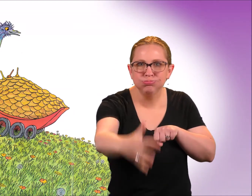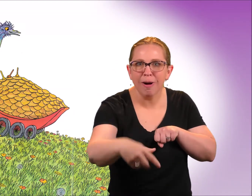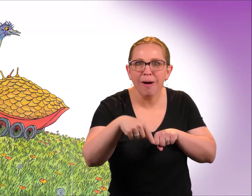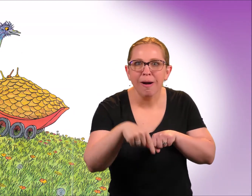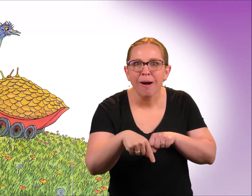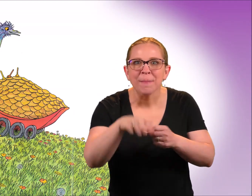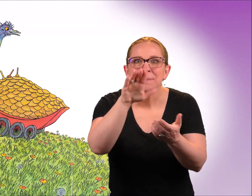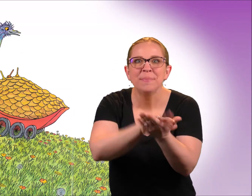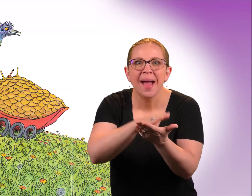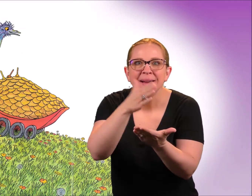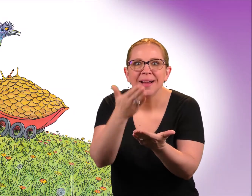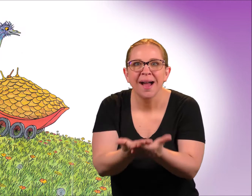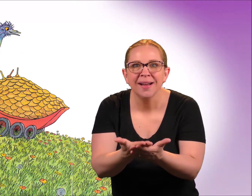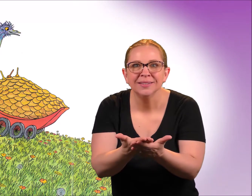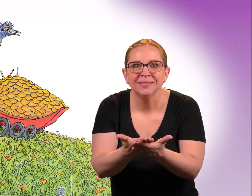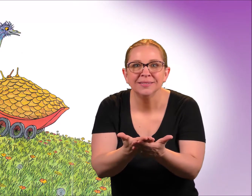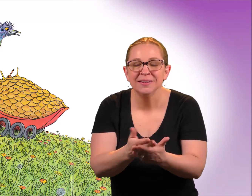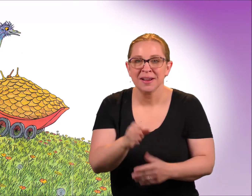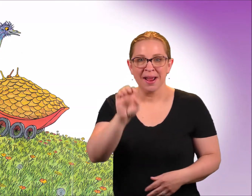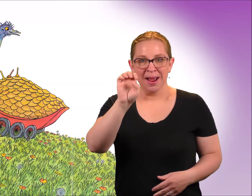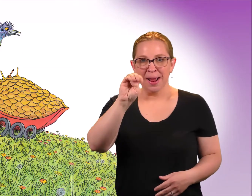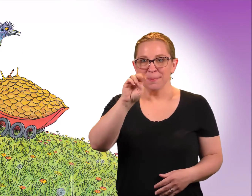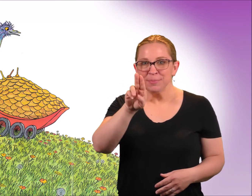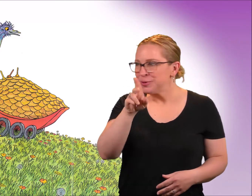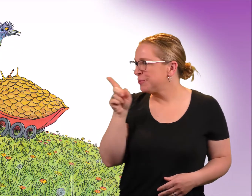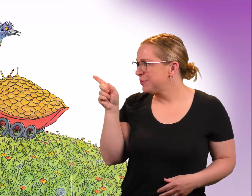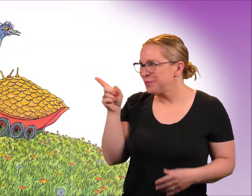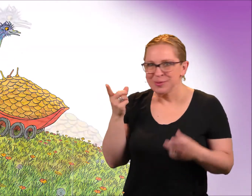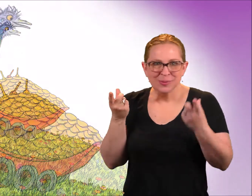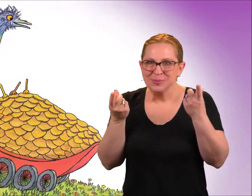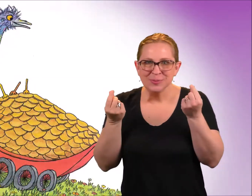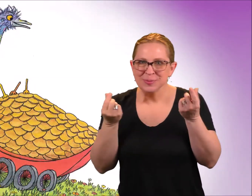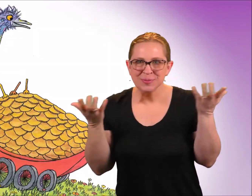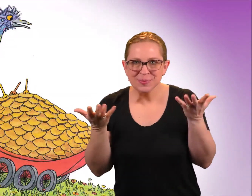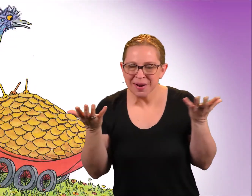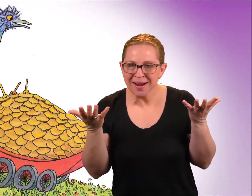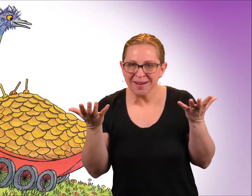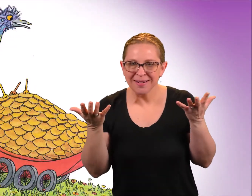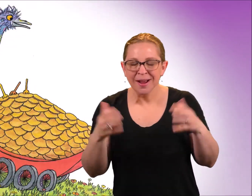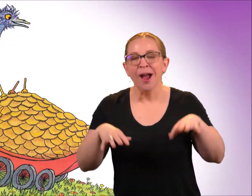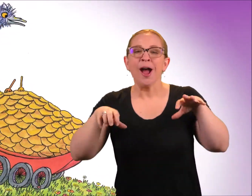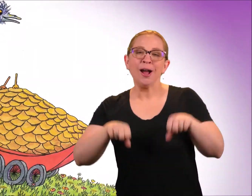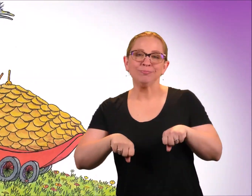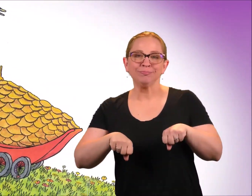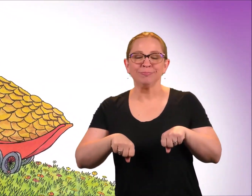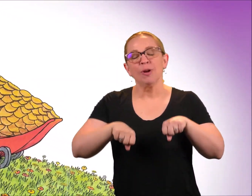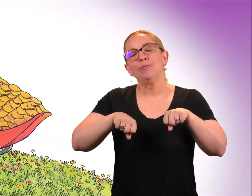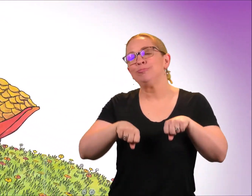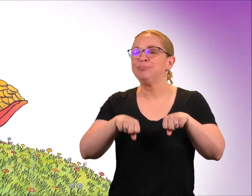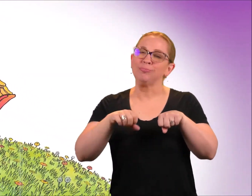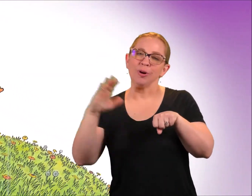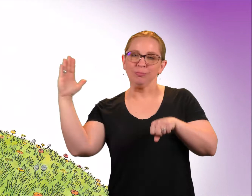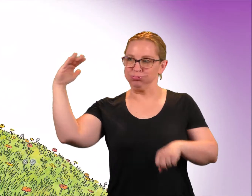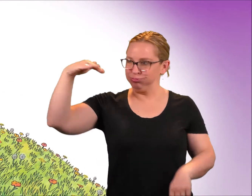This is an emu pushing a pancake wagon down a hill.